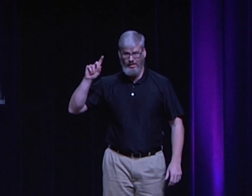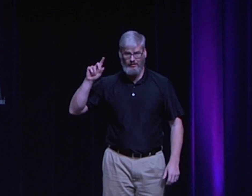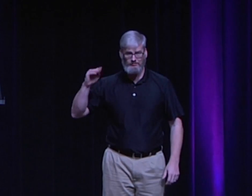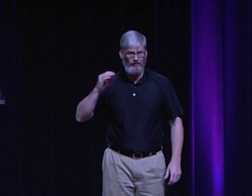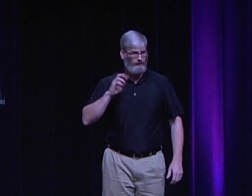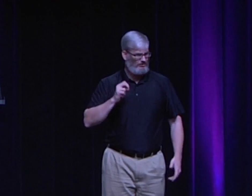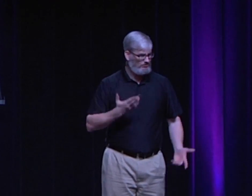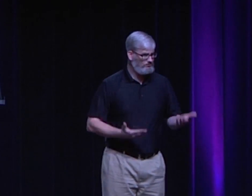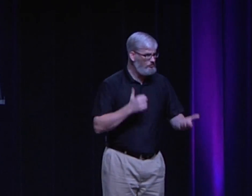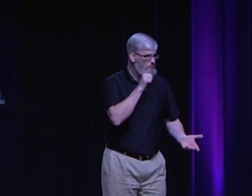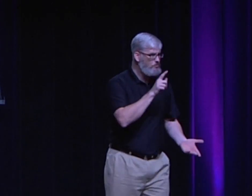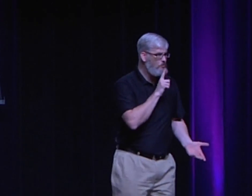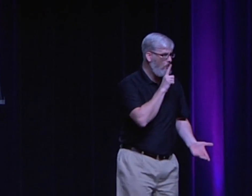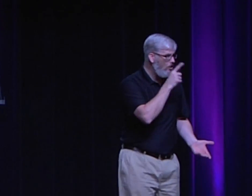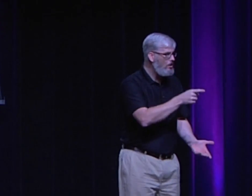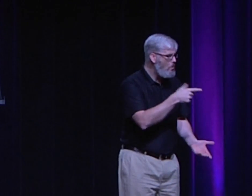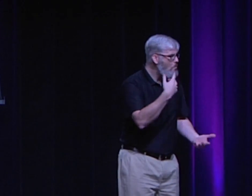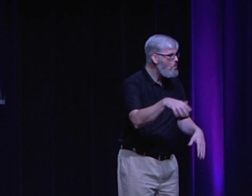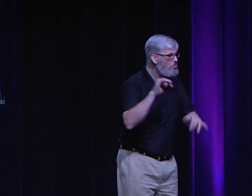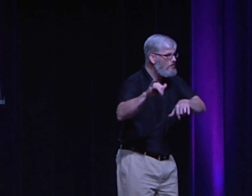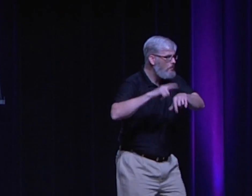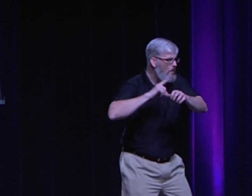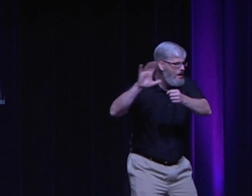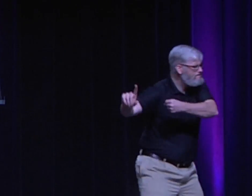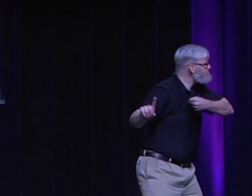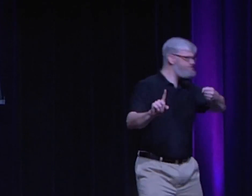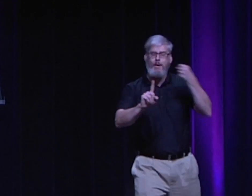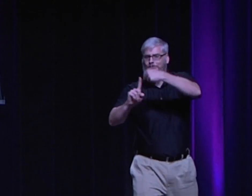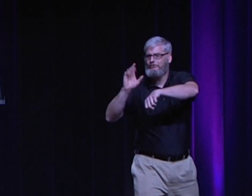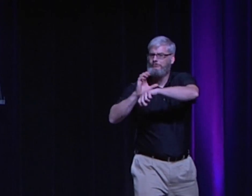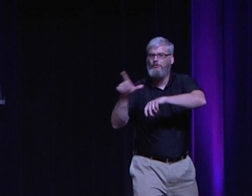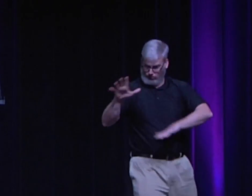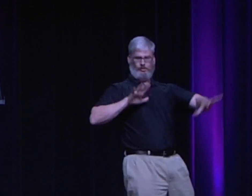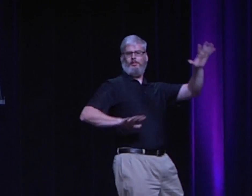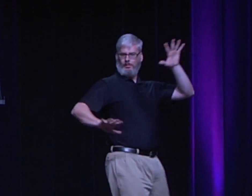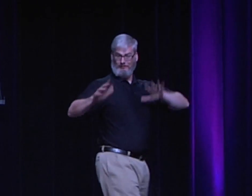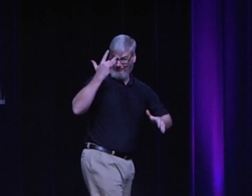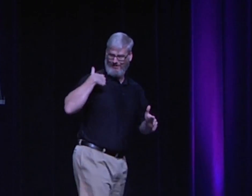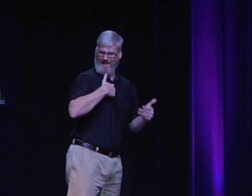question the creationism myth. And they said, well, maybe the story that we've got from the church isn't true.